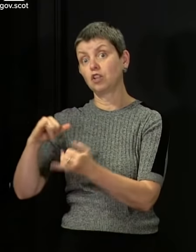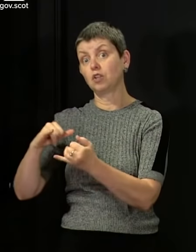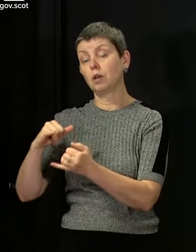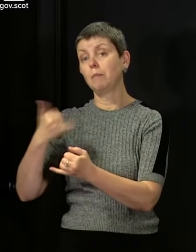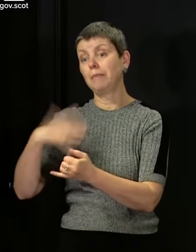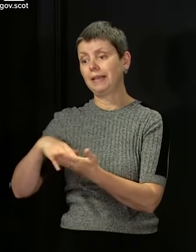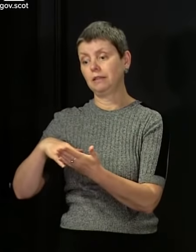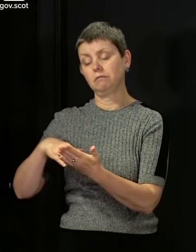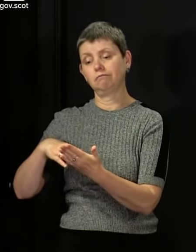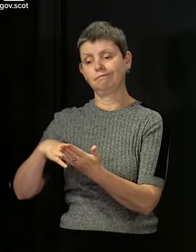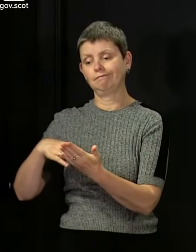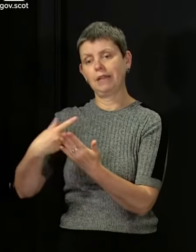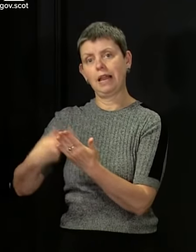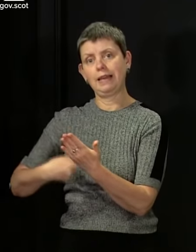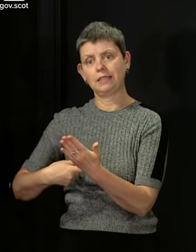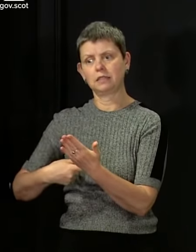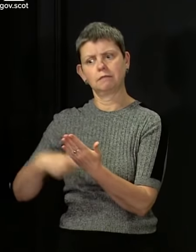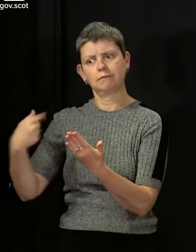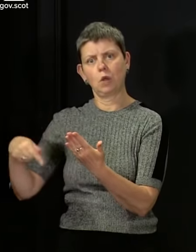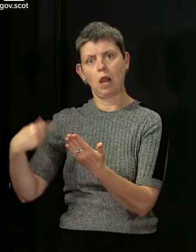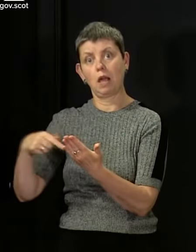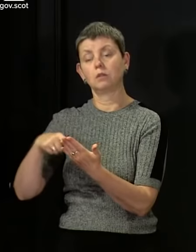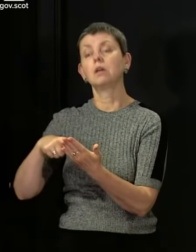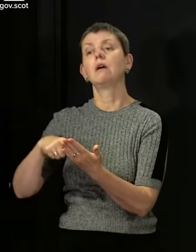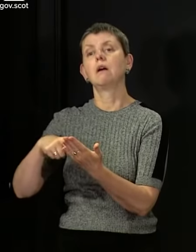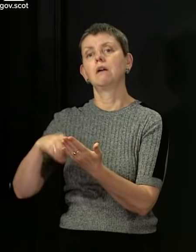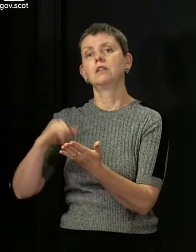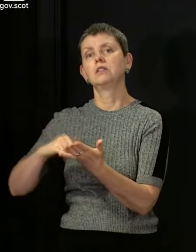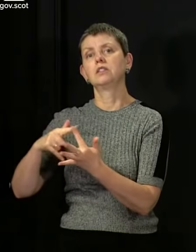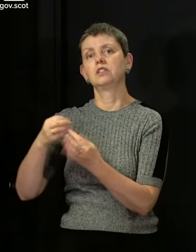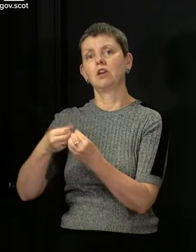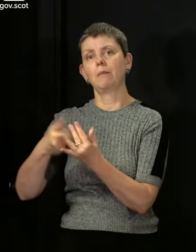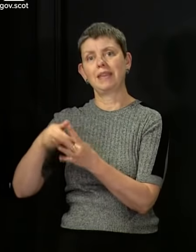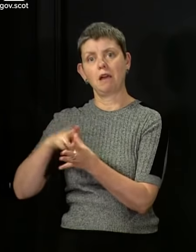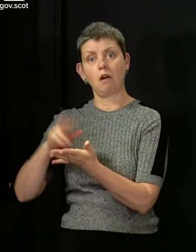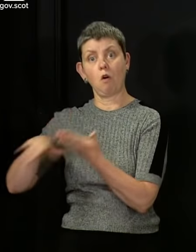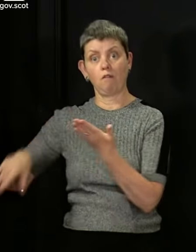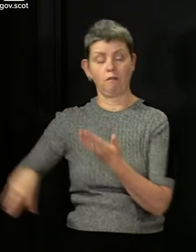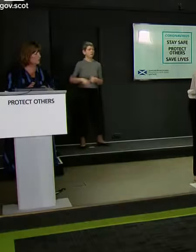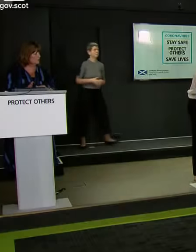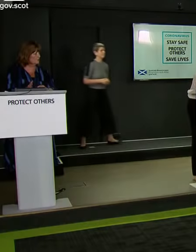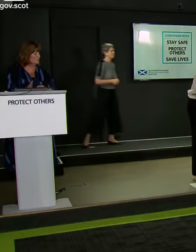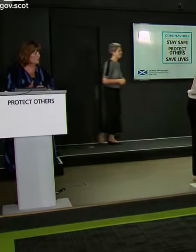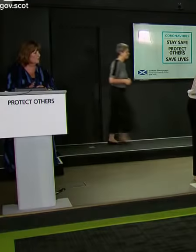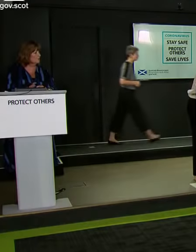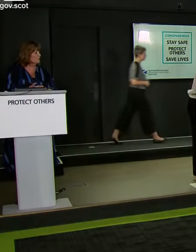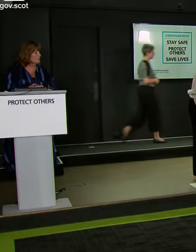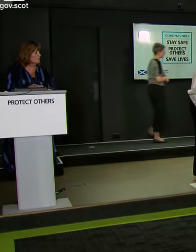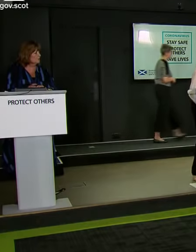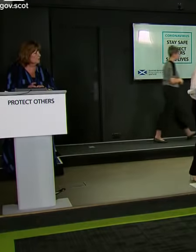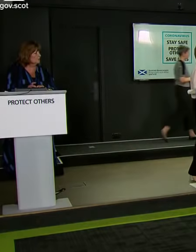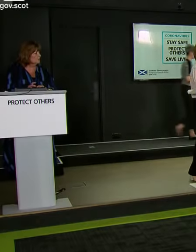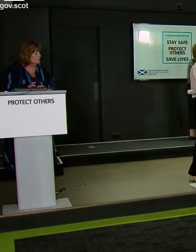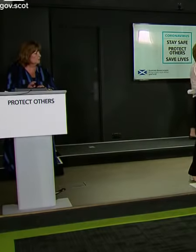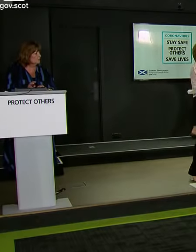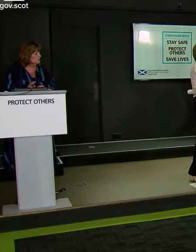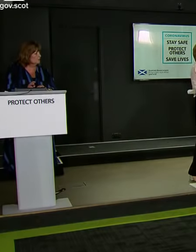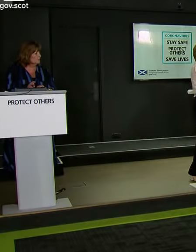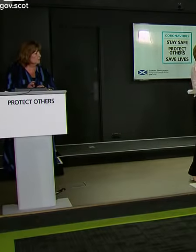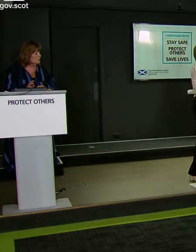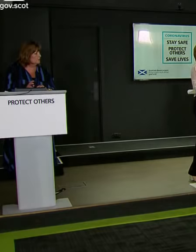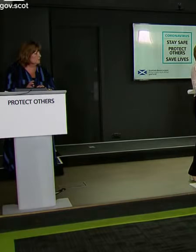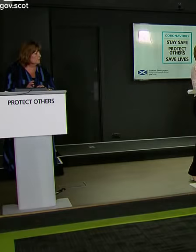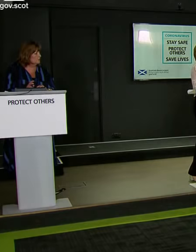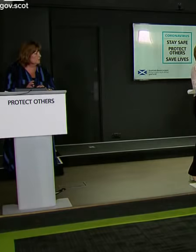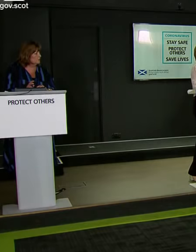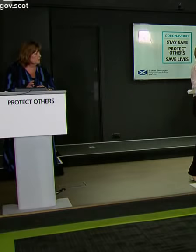is now alignment on that particular point. Jason, do you want to say more about cruise ships? We discussed cruises at the senior clinicians group